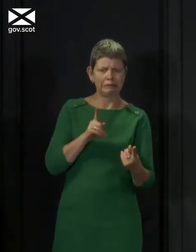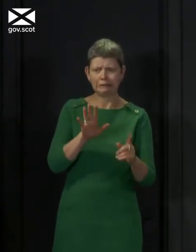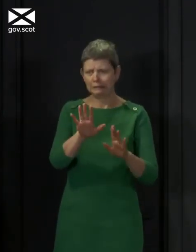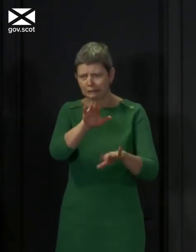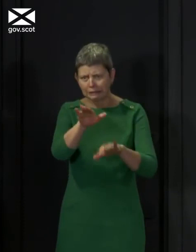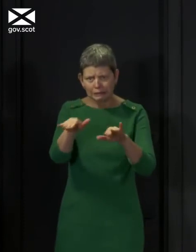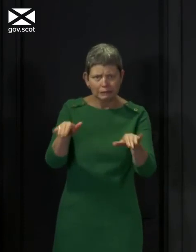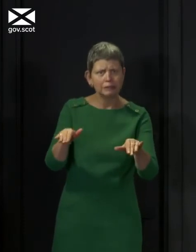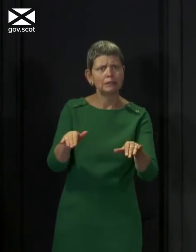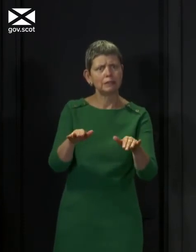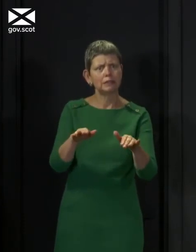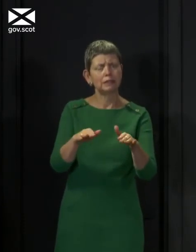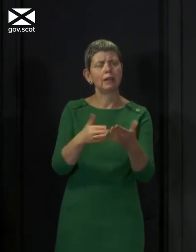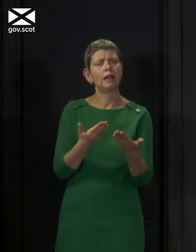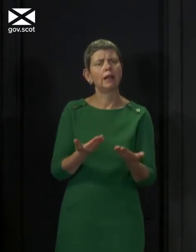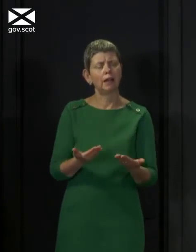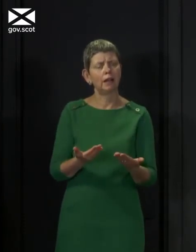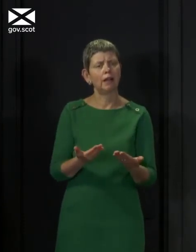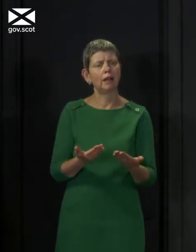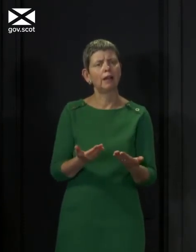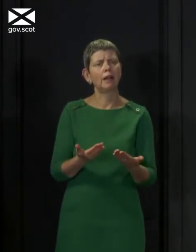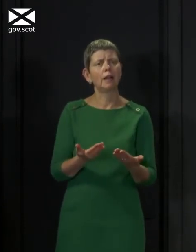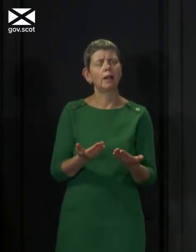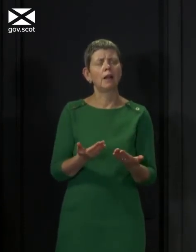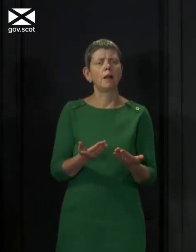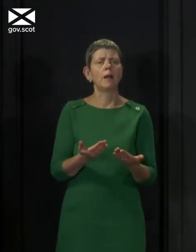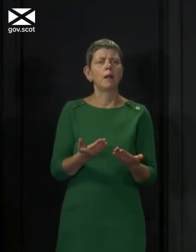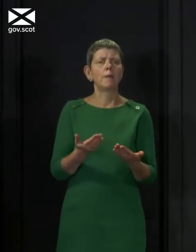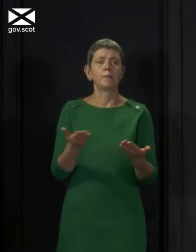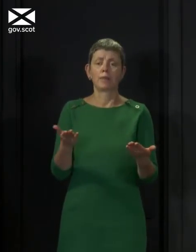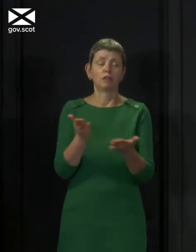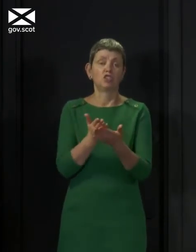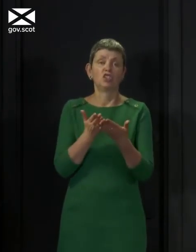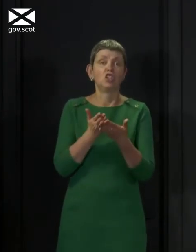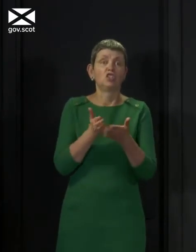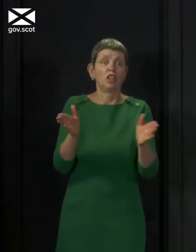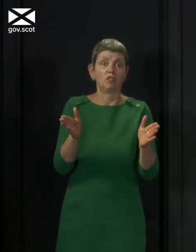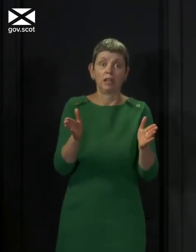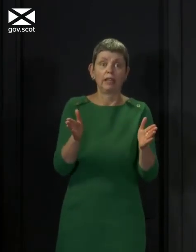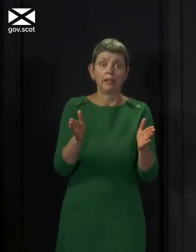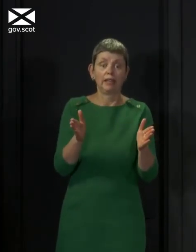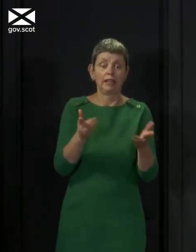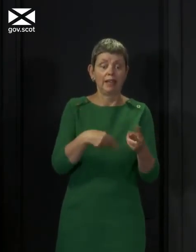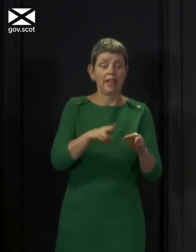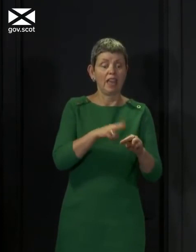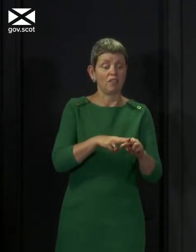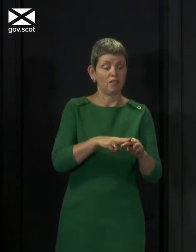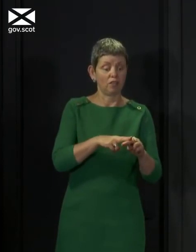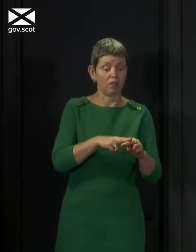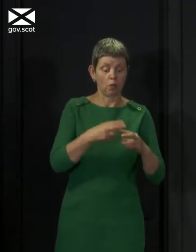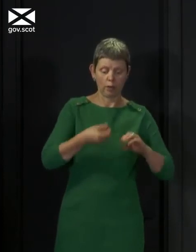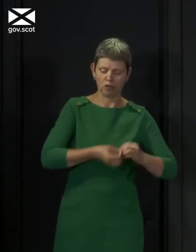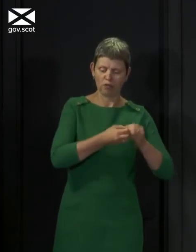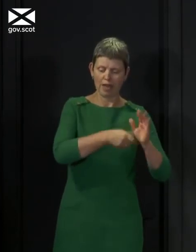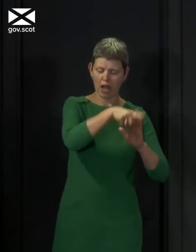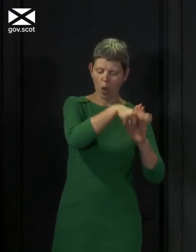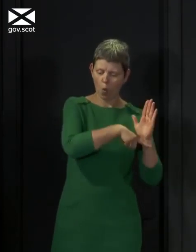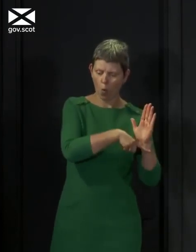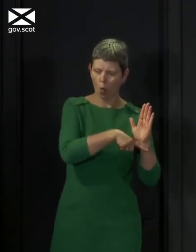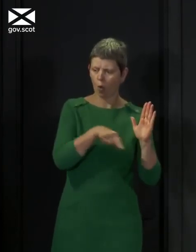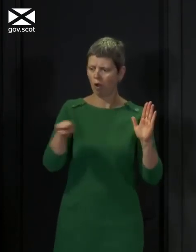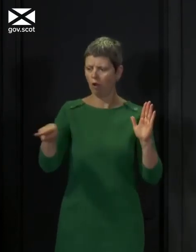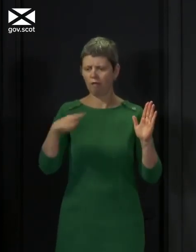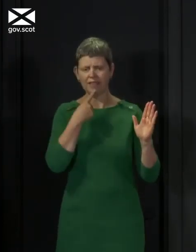there's little point, I'm not talking here specifically about face coverings, as making laws for things if the police advice is that it's simply not possible to